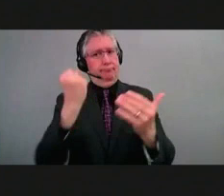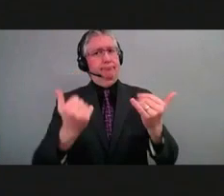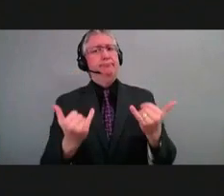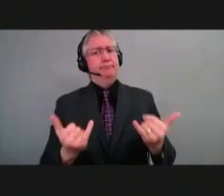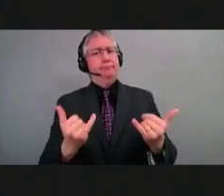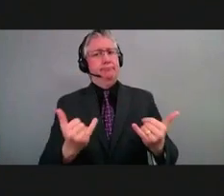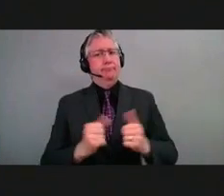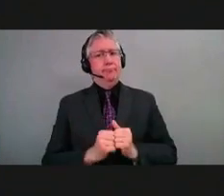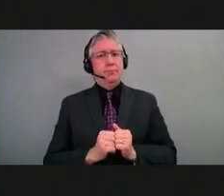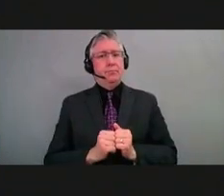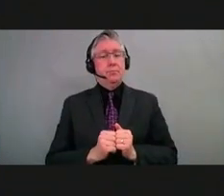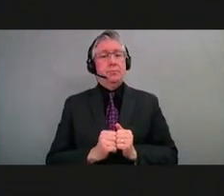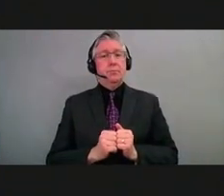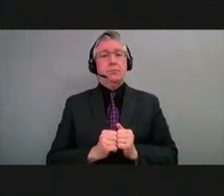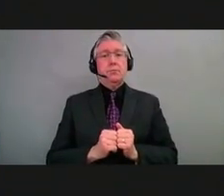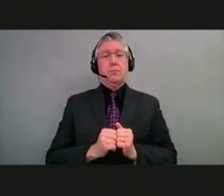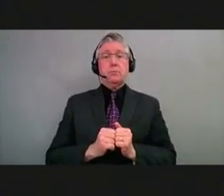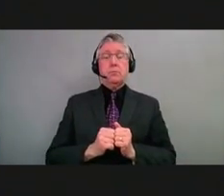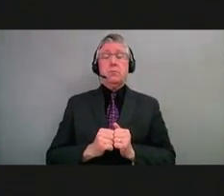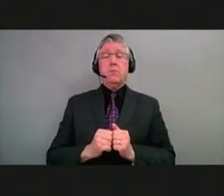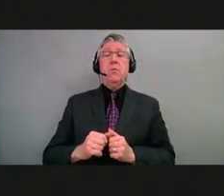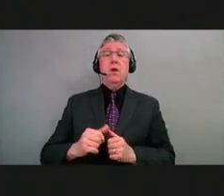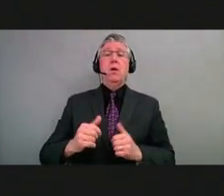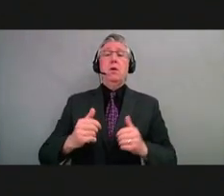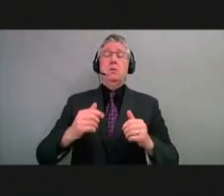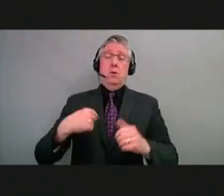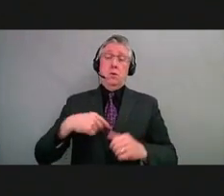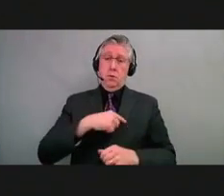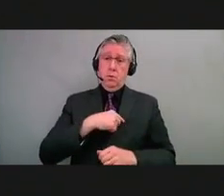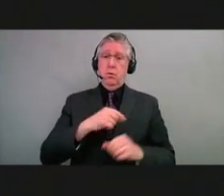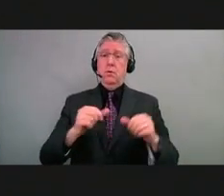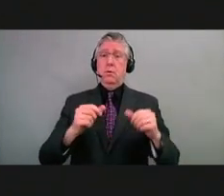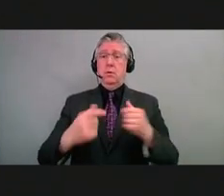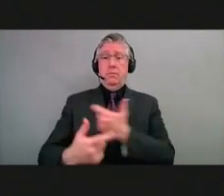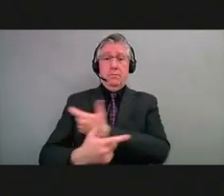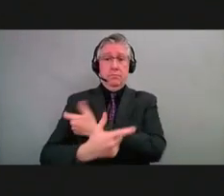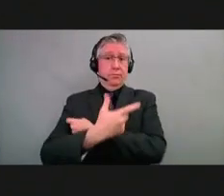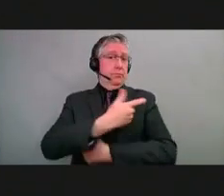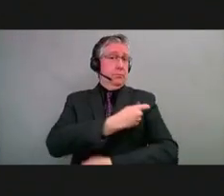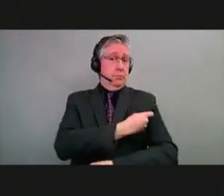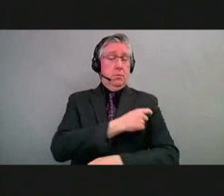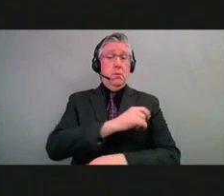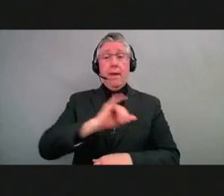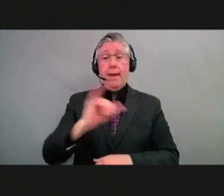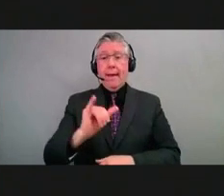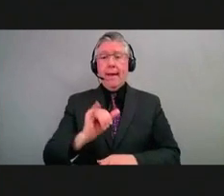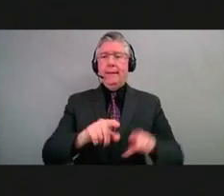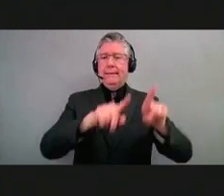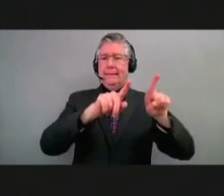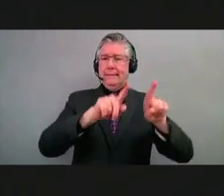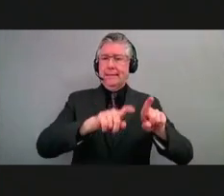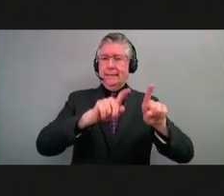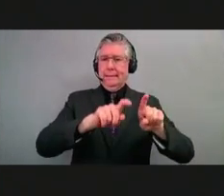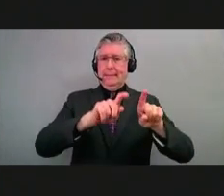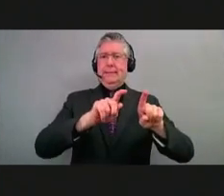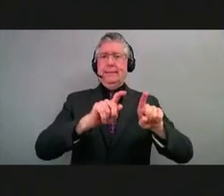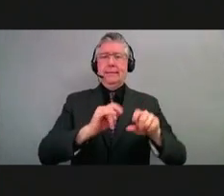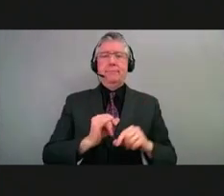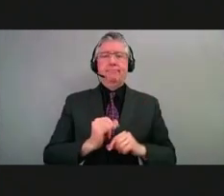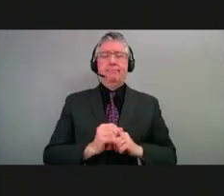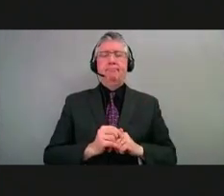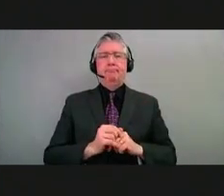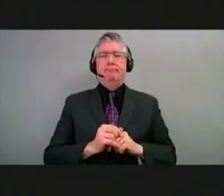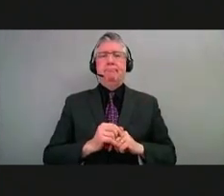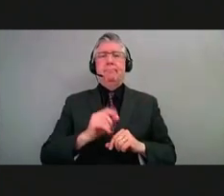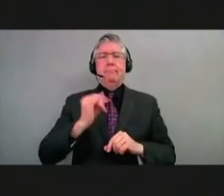And in addition to our vaccination efforts, testing remains a key strategy to ensure that people